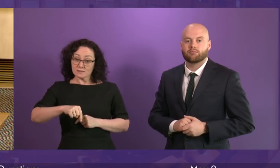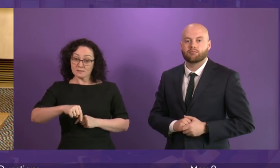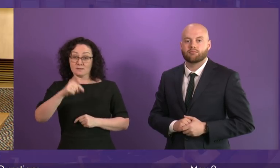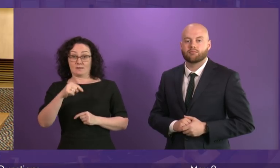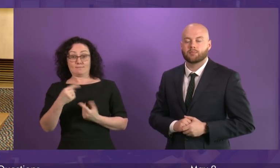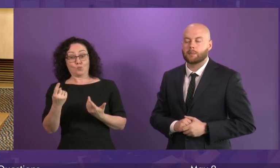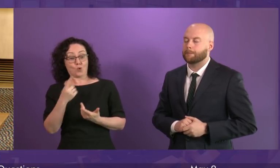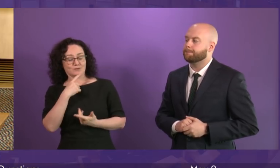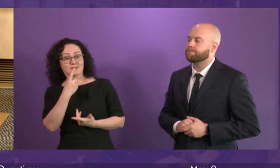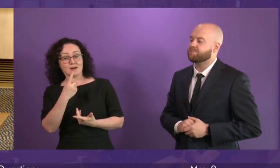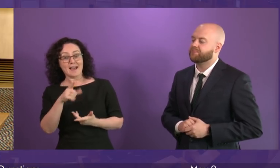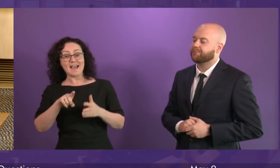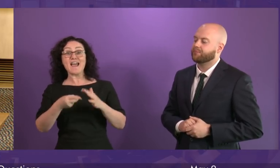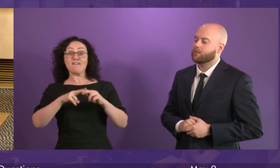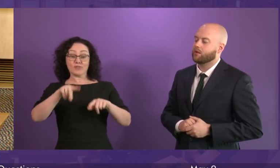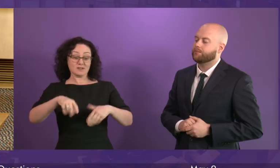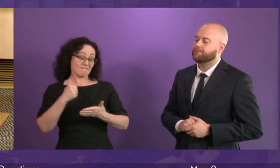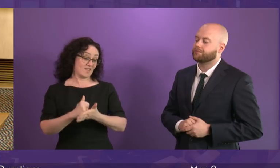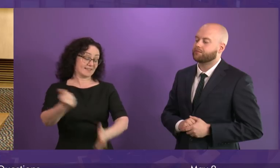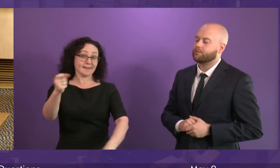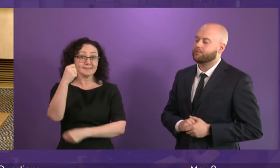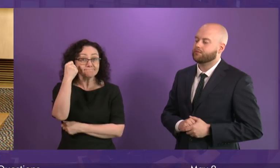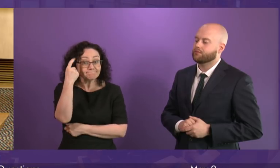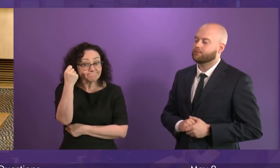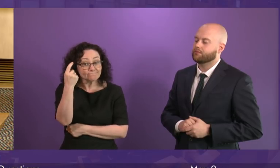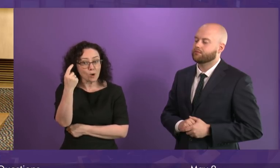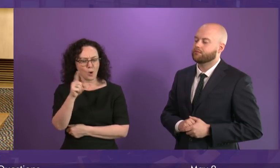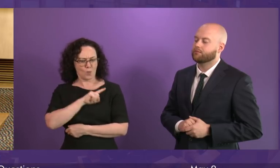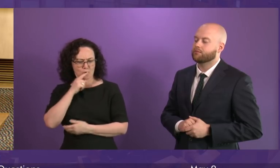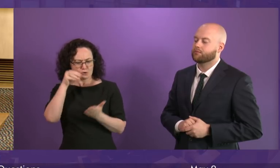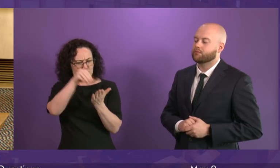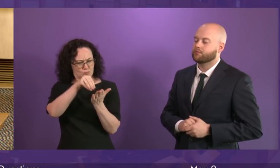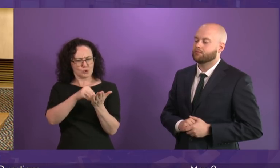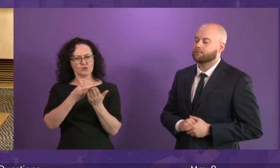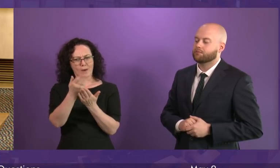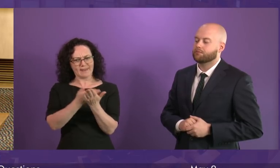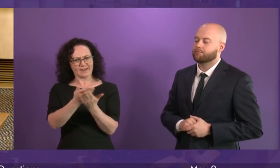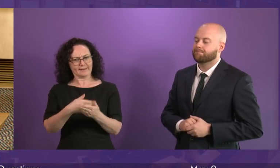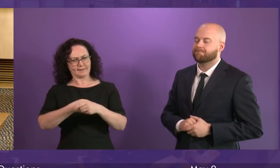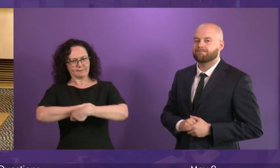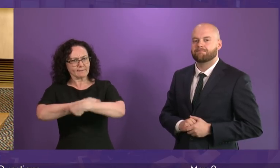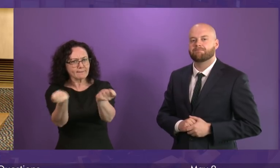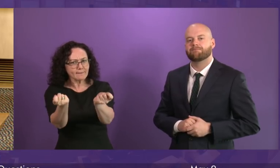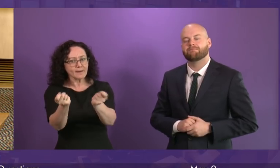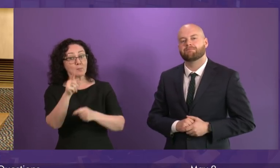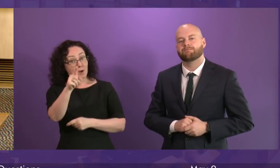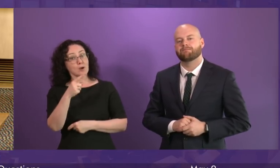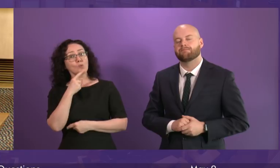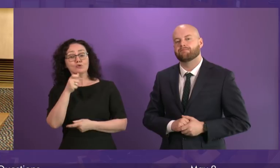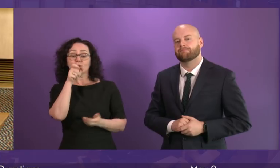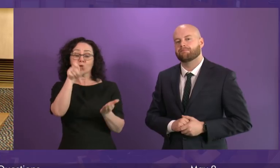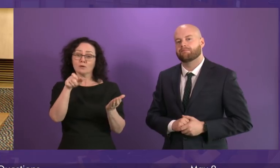didn't she bother mentioning it in this leaflet she sent out to every voter across the country, where she manages to mention